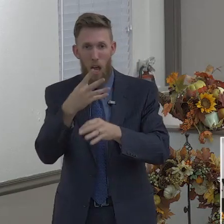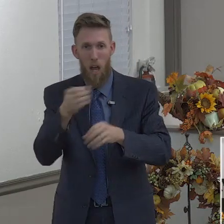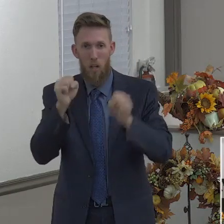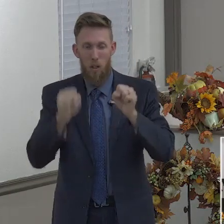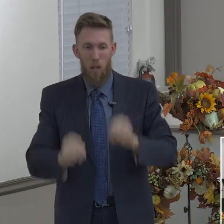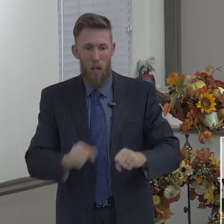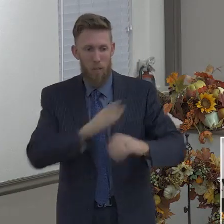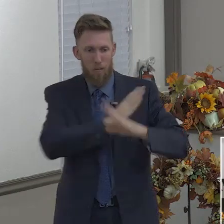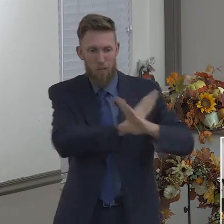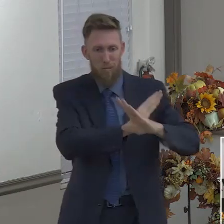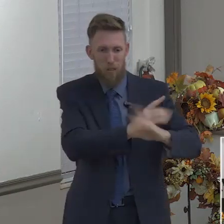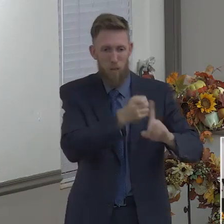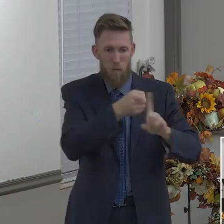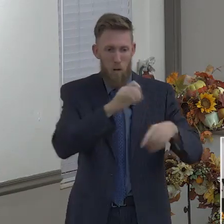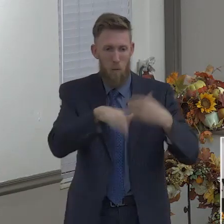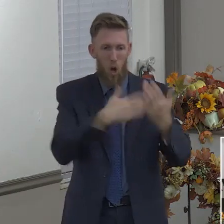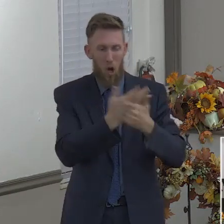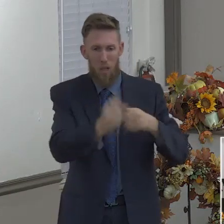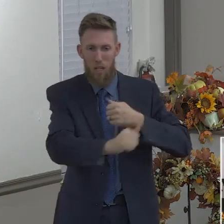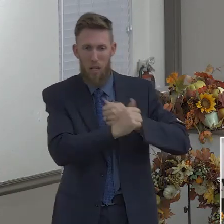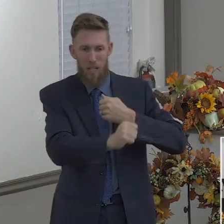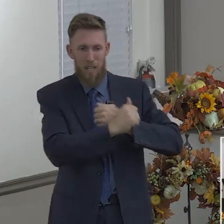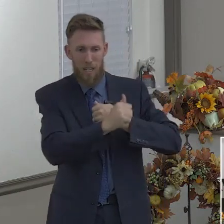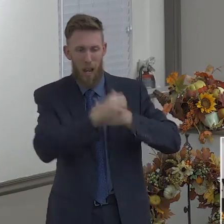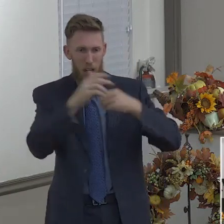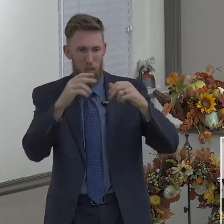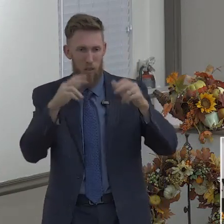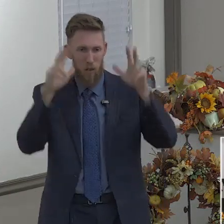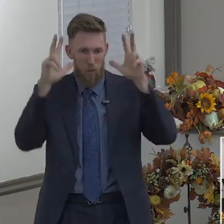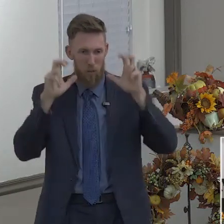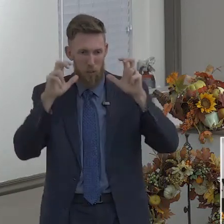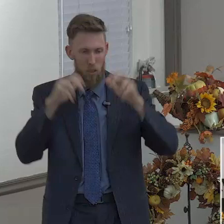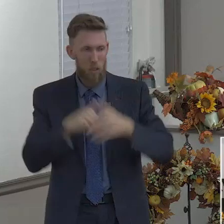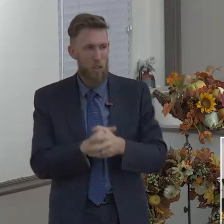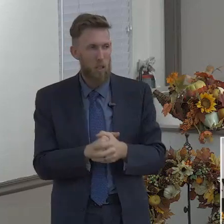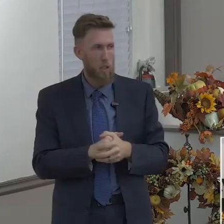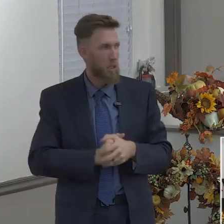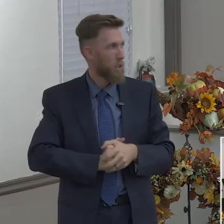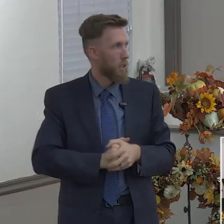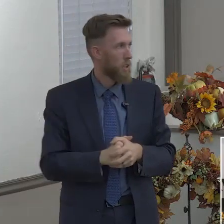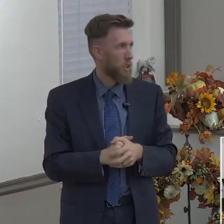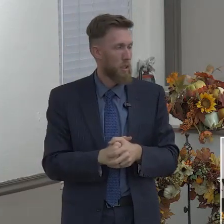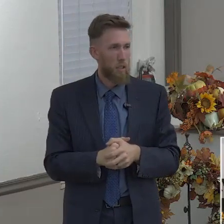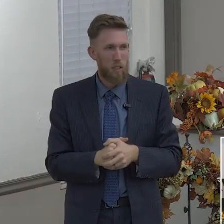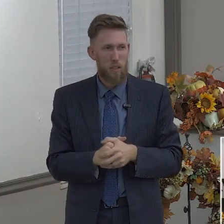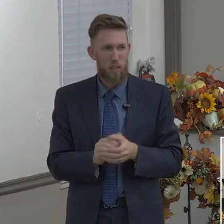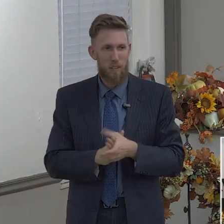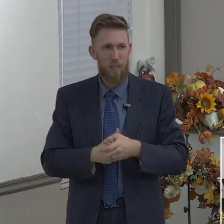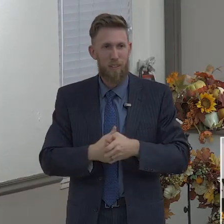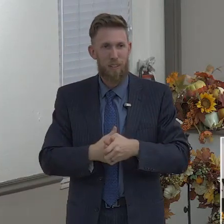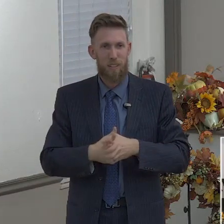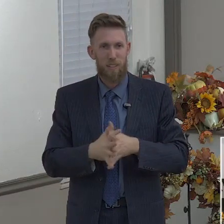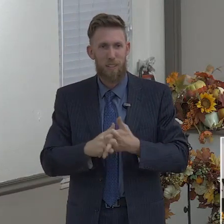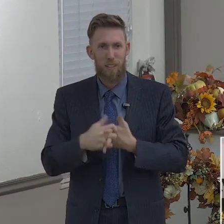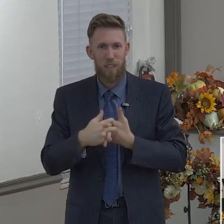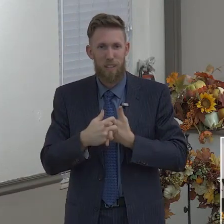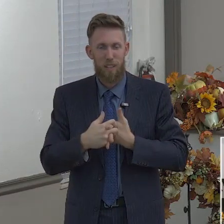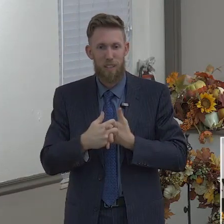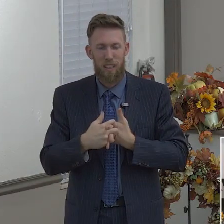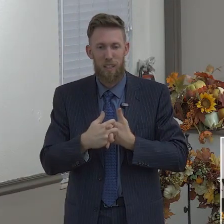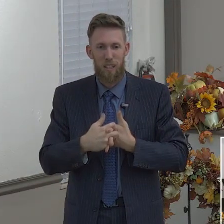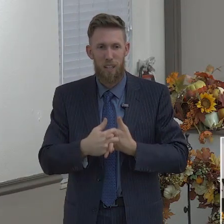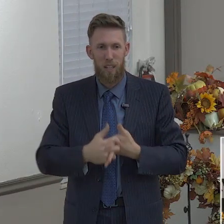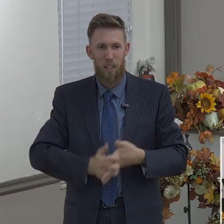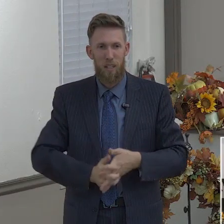here, a little illustration. We have a shield here. Thank you, Brother Lopez. This is from Brother Lopez's office. It's a very heavy shield. Now, the Bible says, above